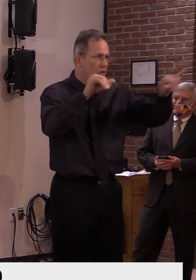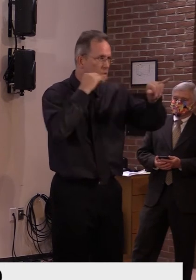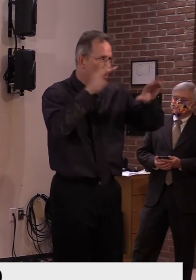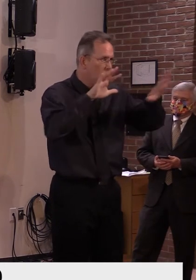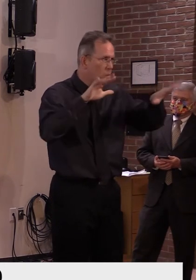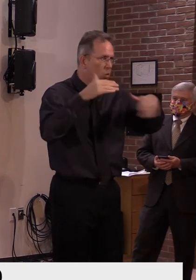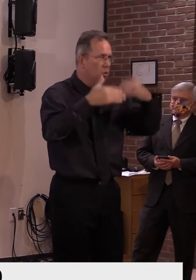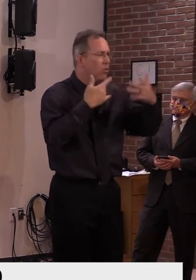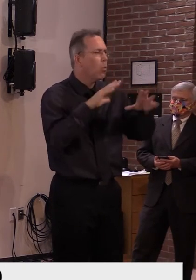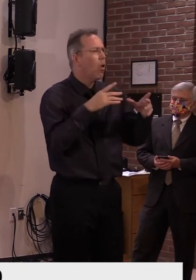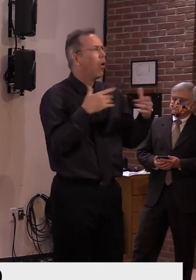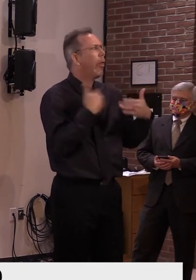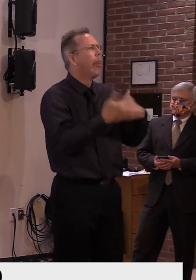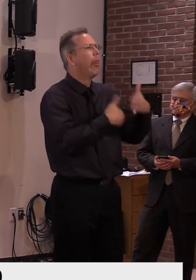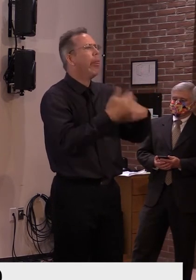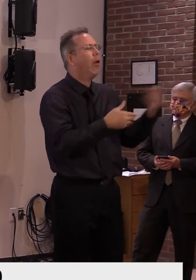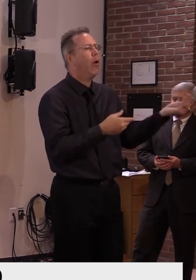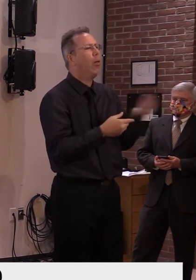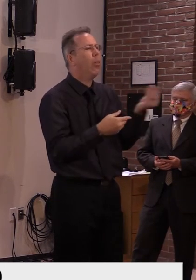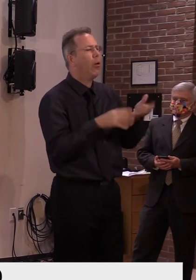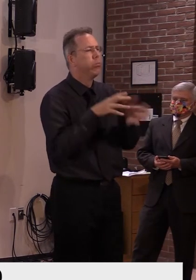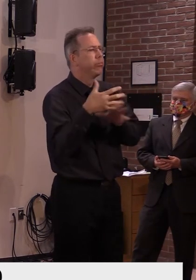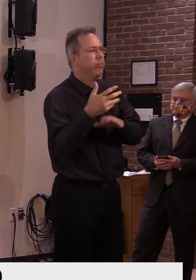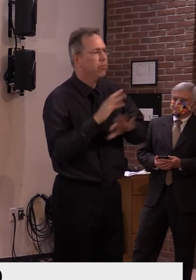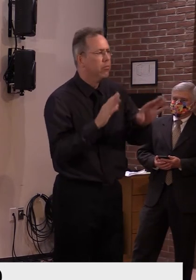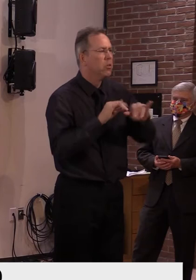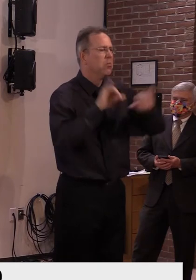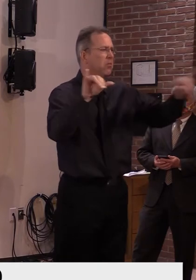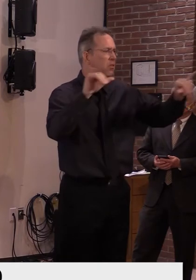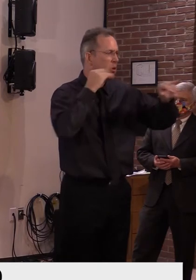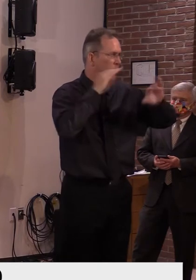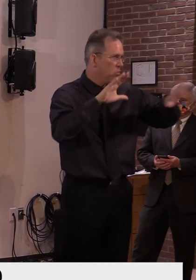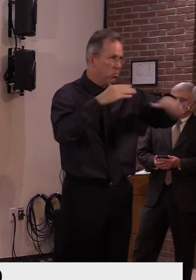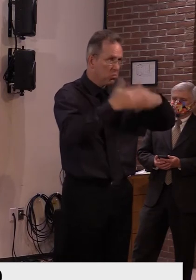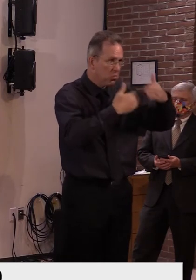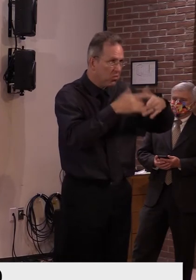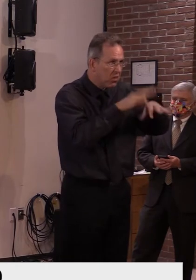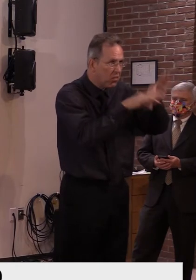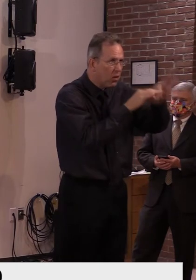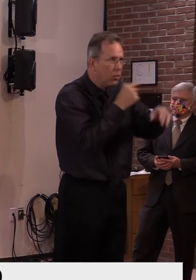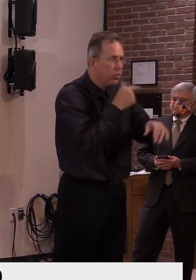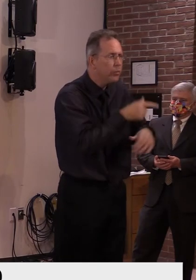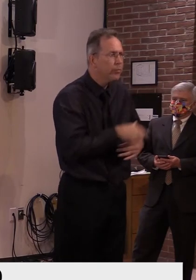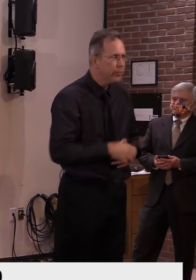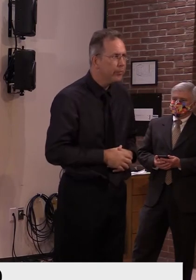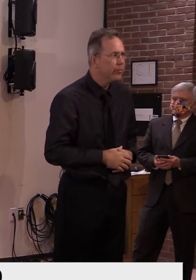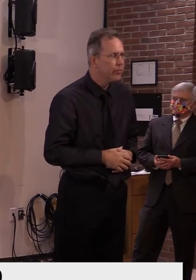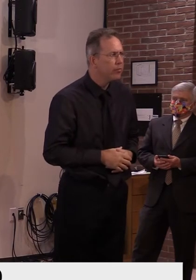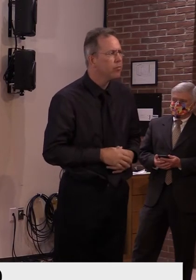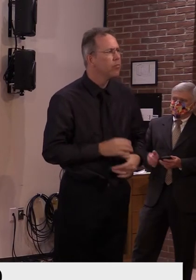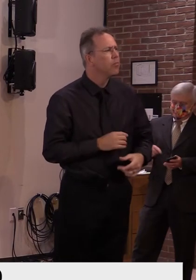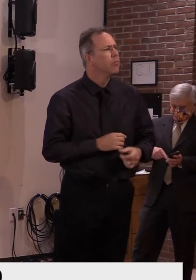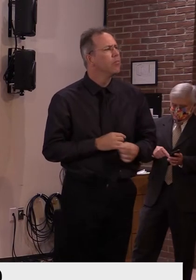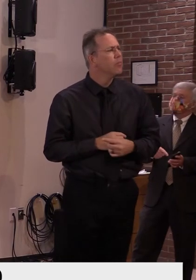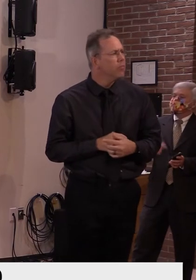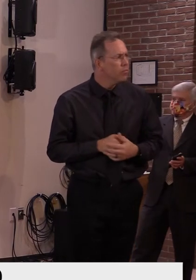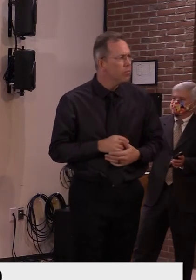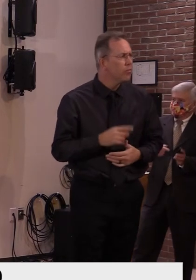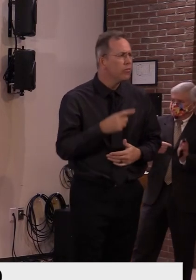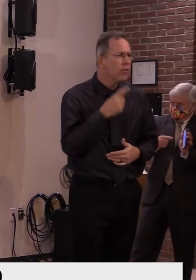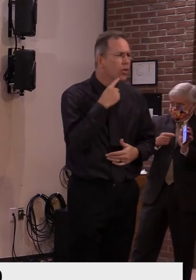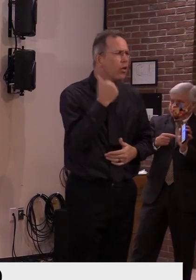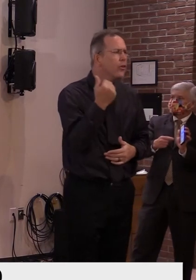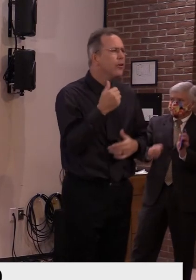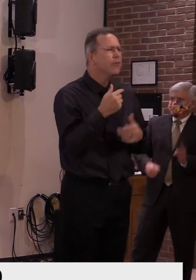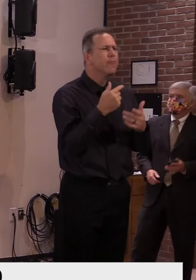members of the Legion. Um, so I'm wondering if there's a chance of being able to see if there's additional data that would show any growth of cases just in